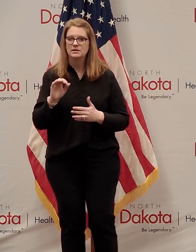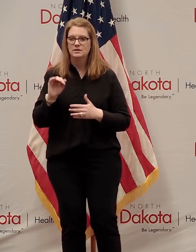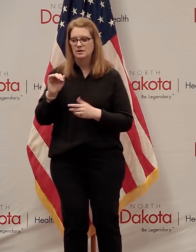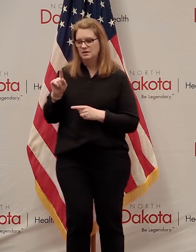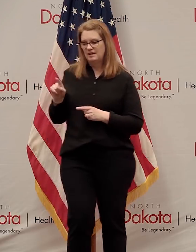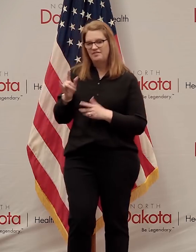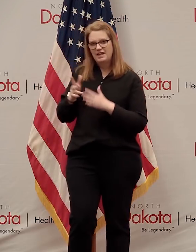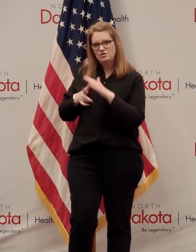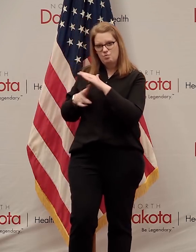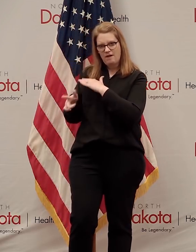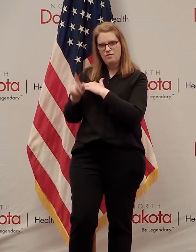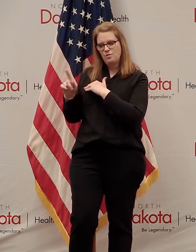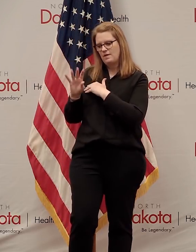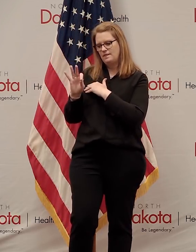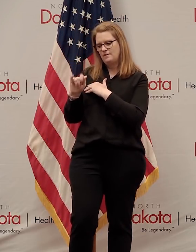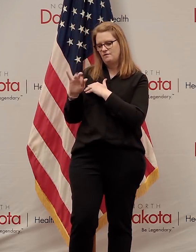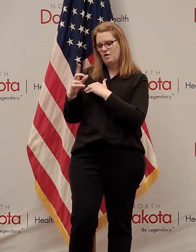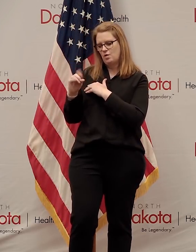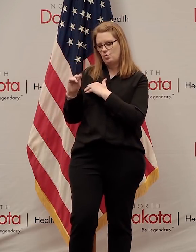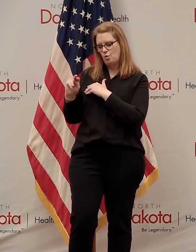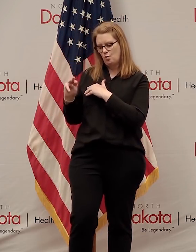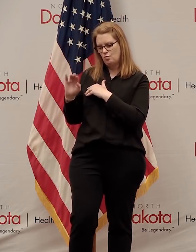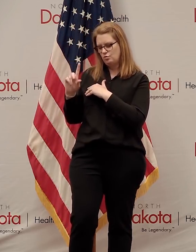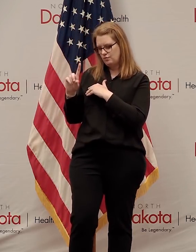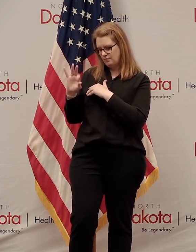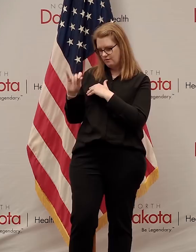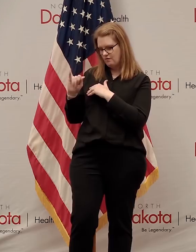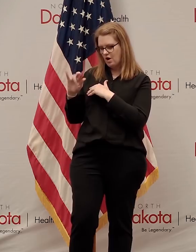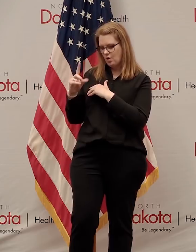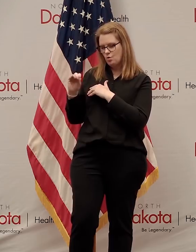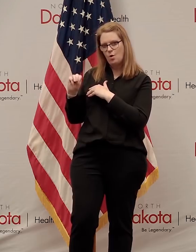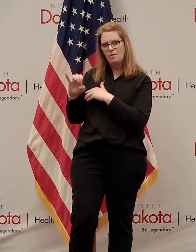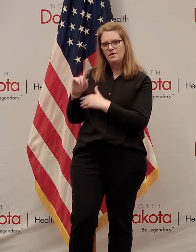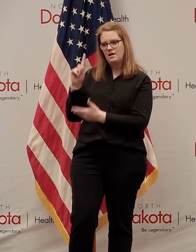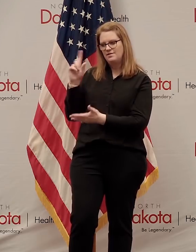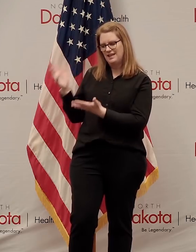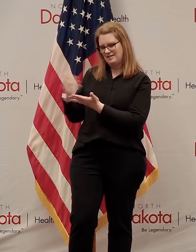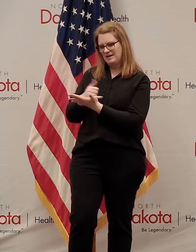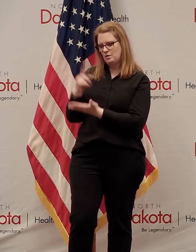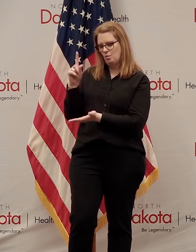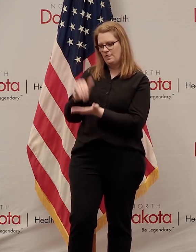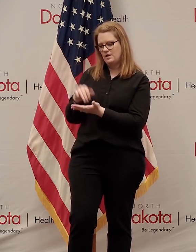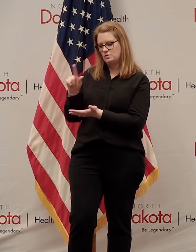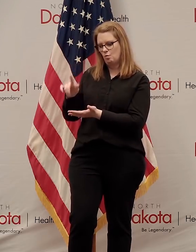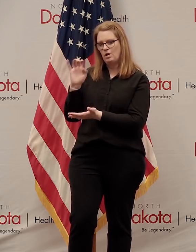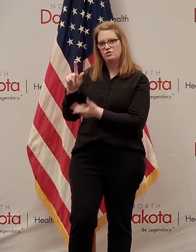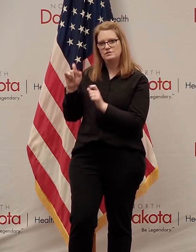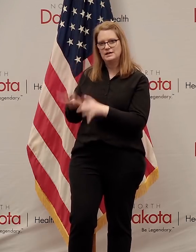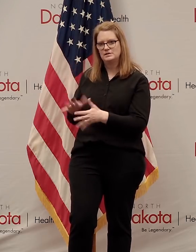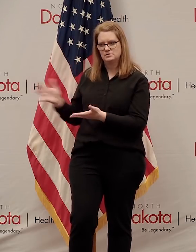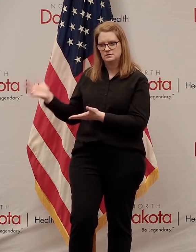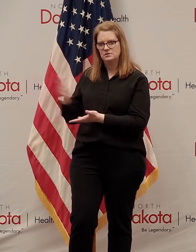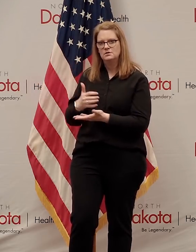collected at the drive through at the Fargo Dome are included in that, in that number for us to get to that record number, but someone can check for me.